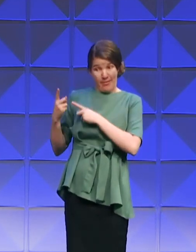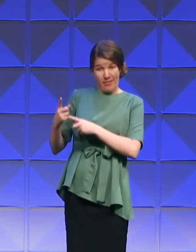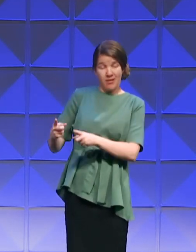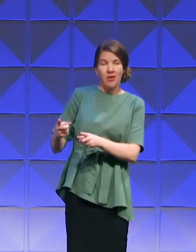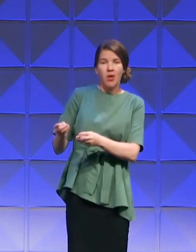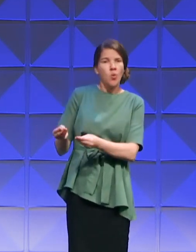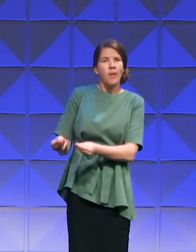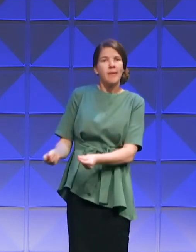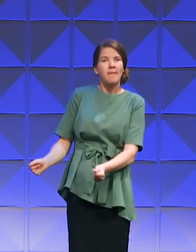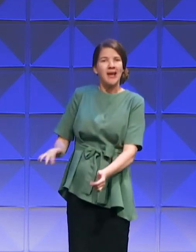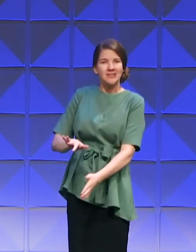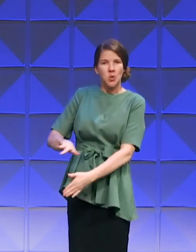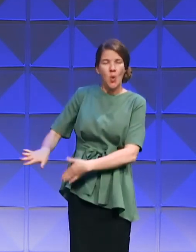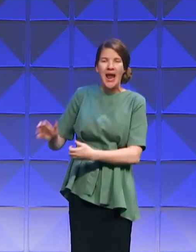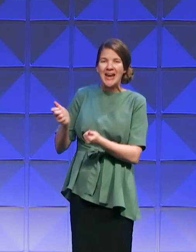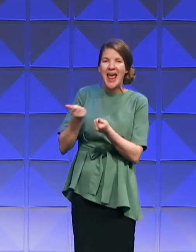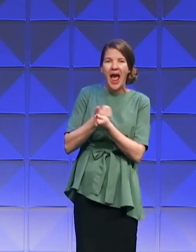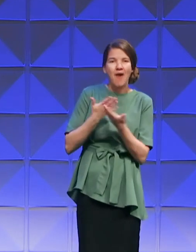All things will be new.